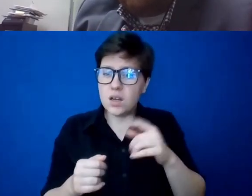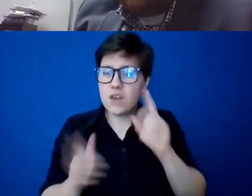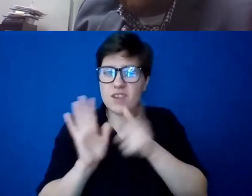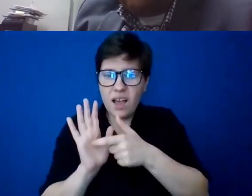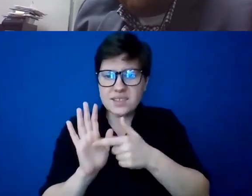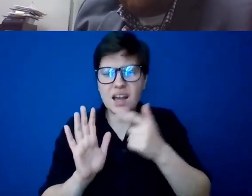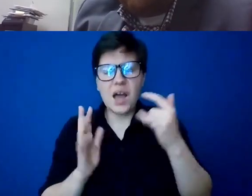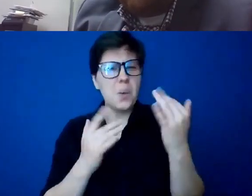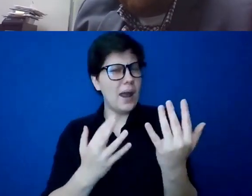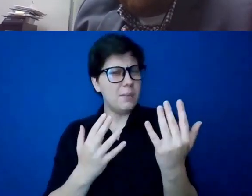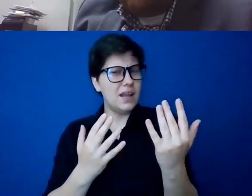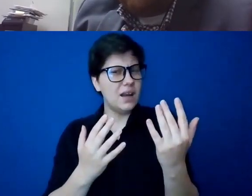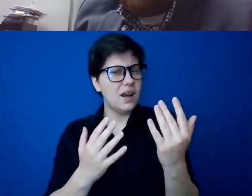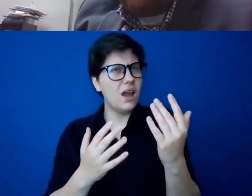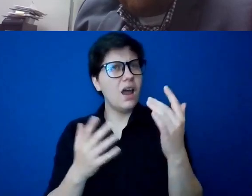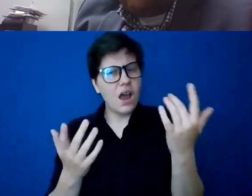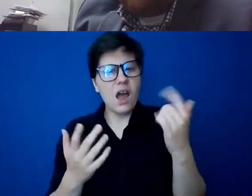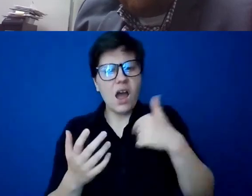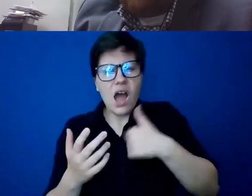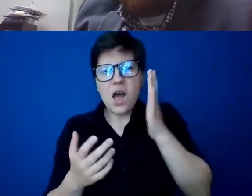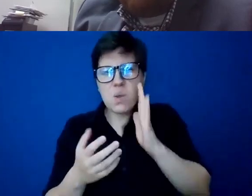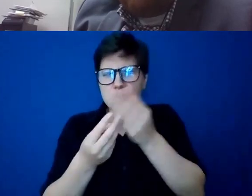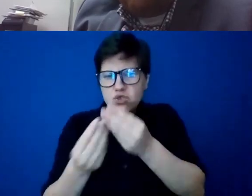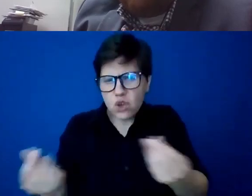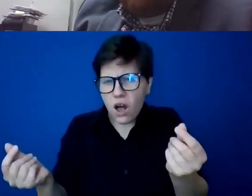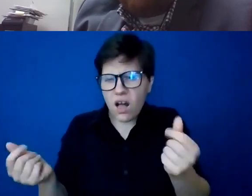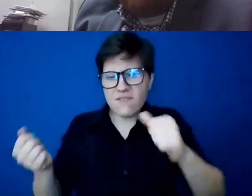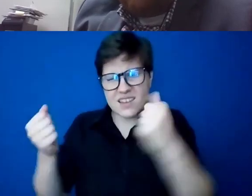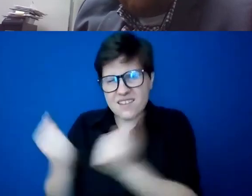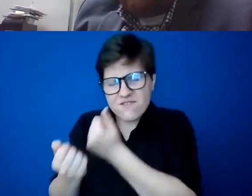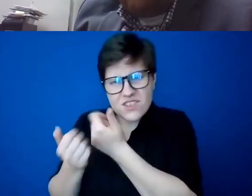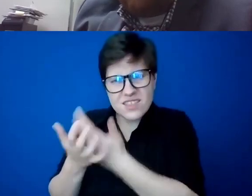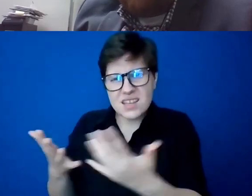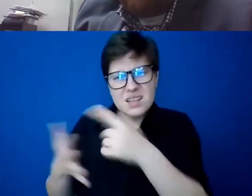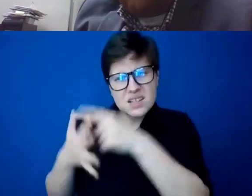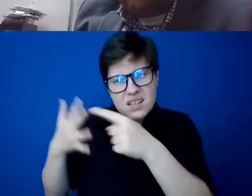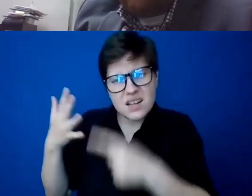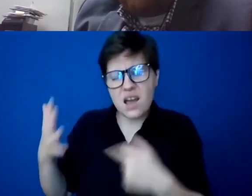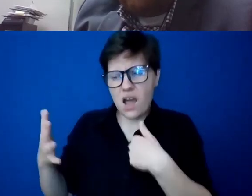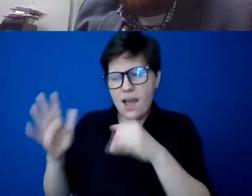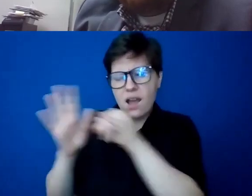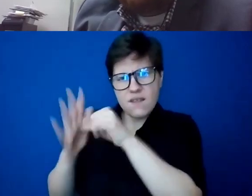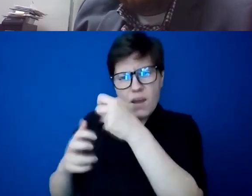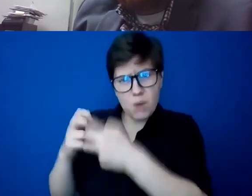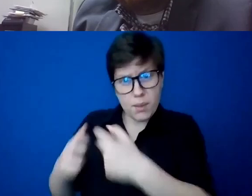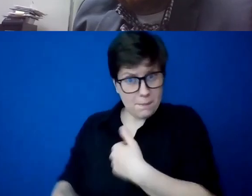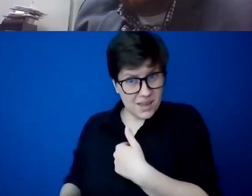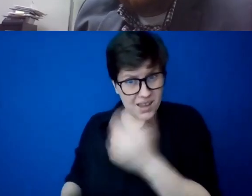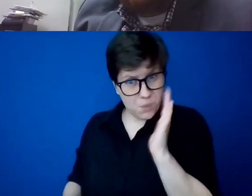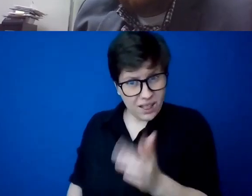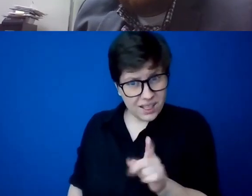think that I'm going to solve every problem that I identify as a problem. Let me